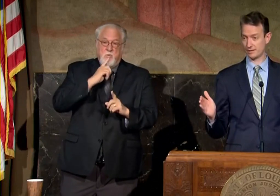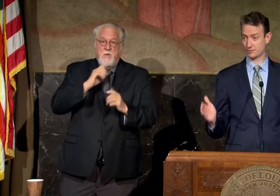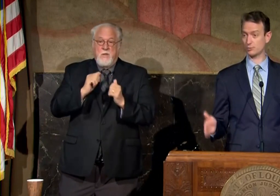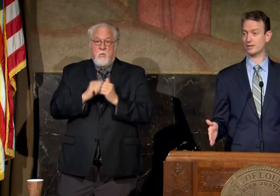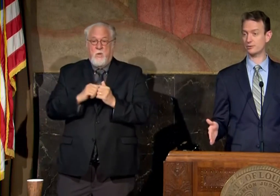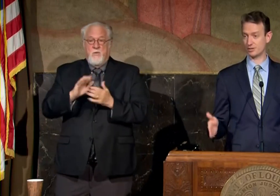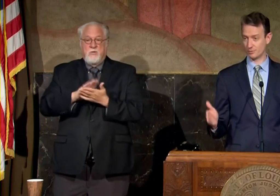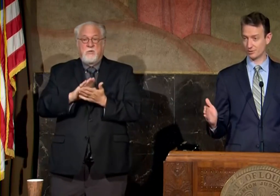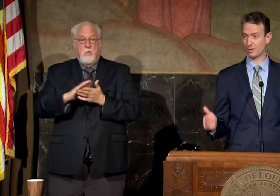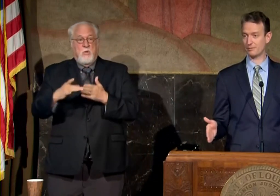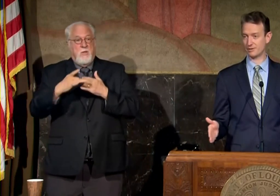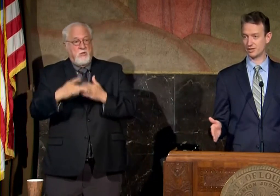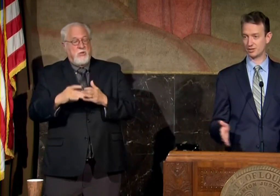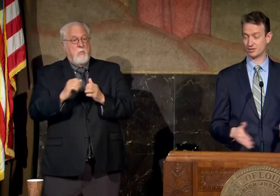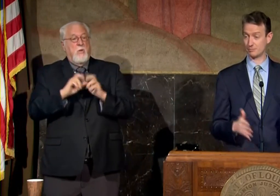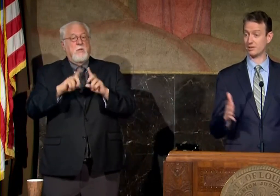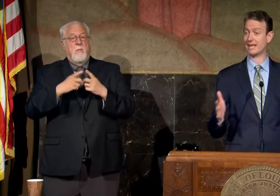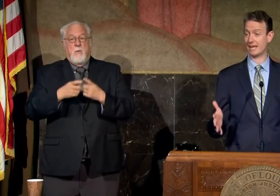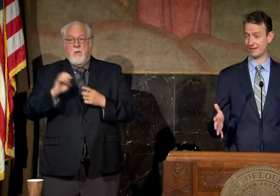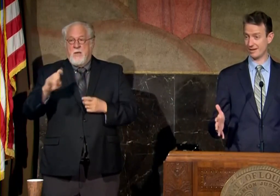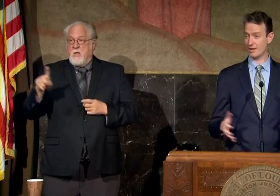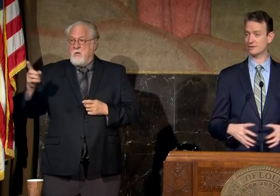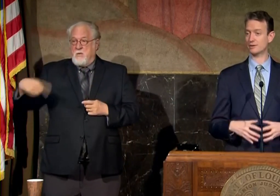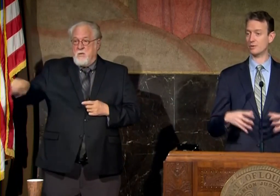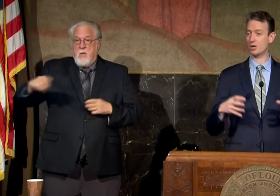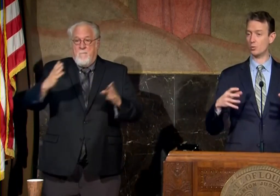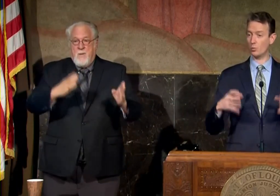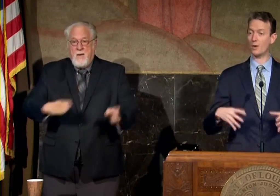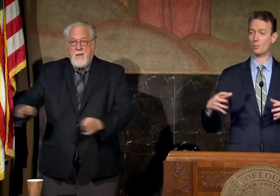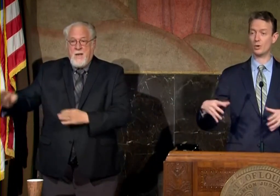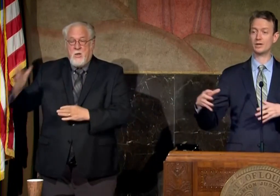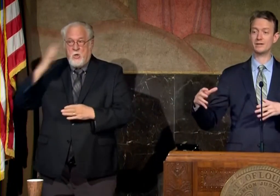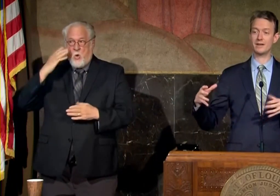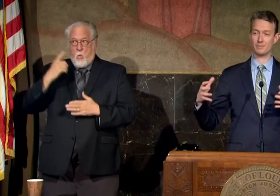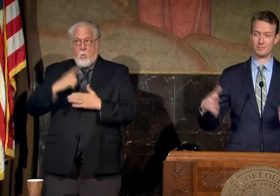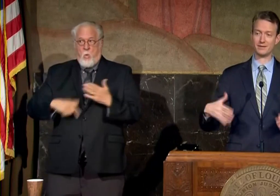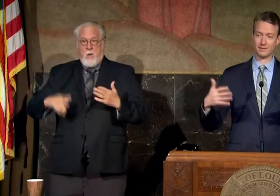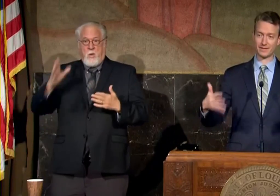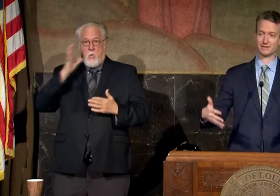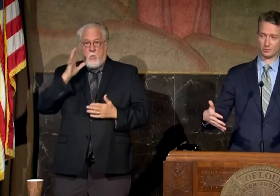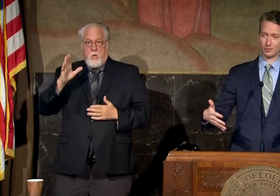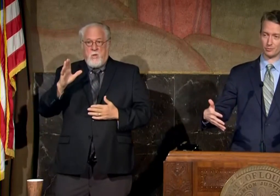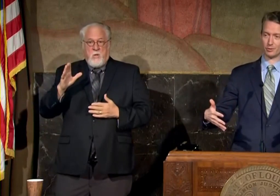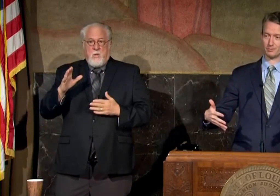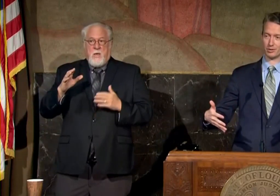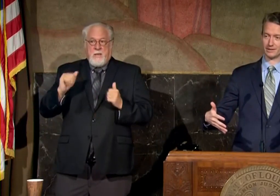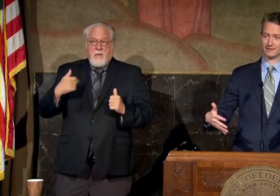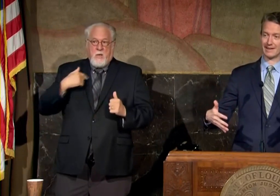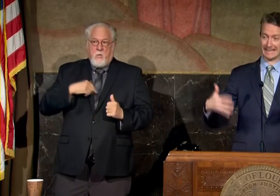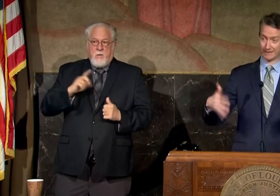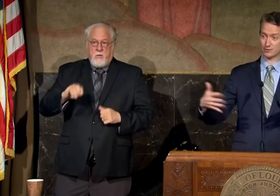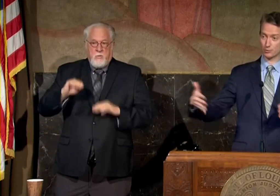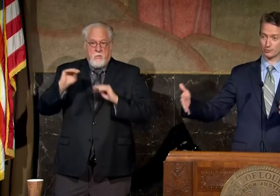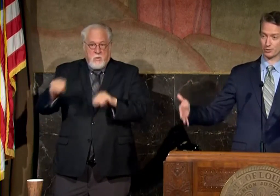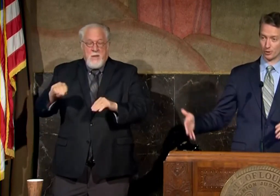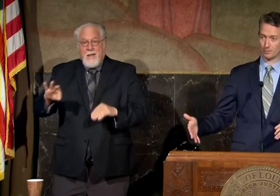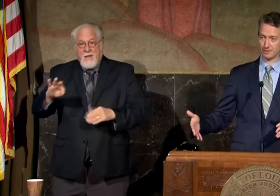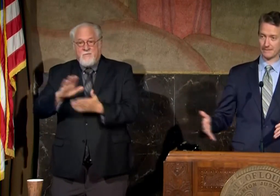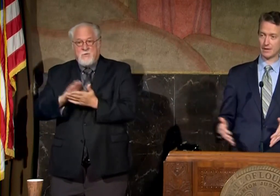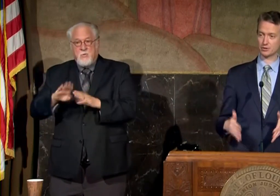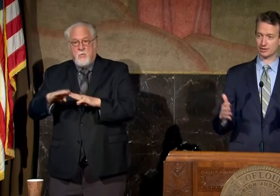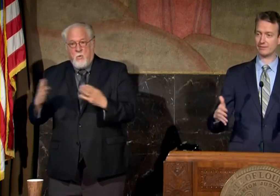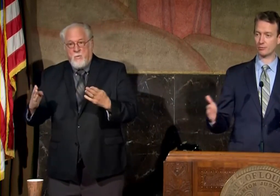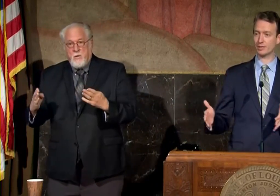uh school leadership with the department of education to plan so that we know what would be the things that we would put in place if schools were to